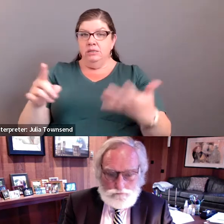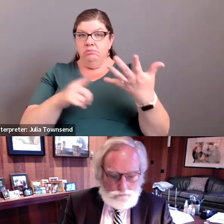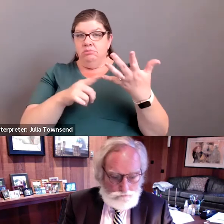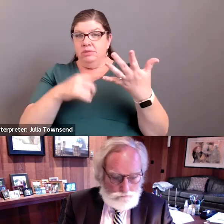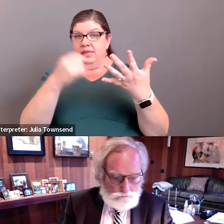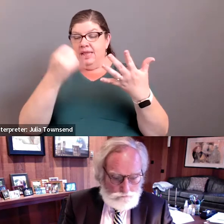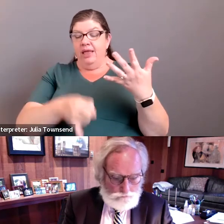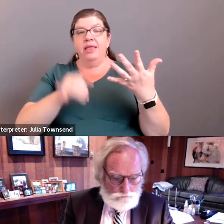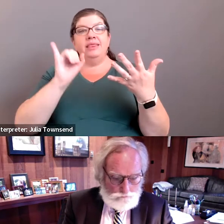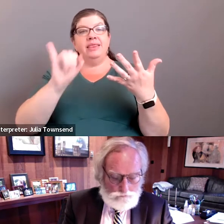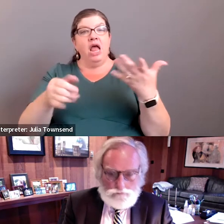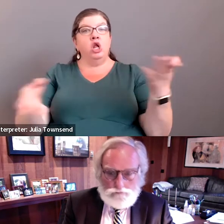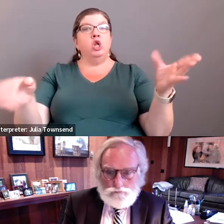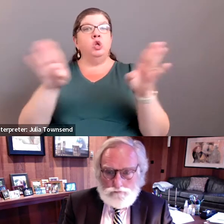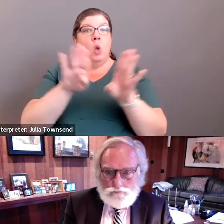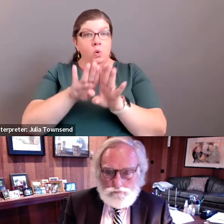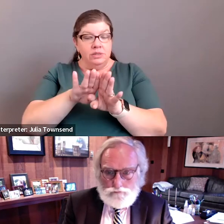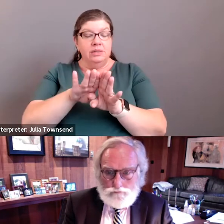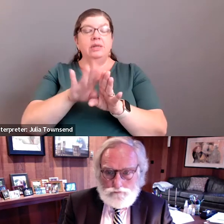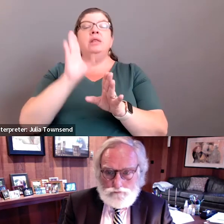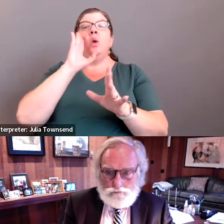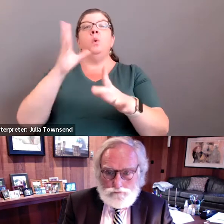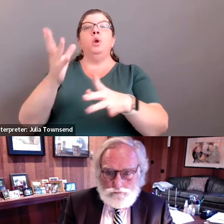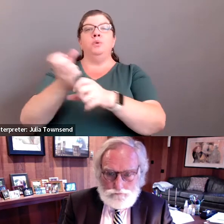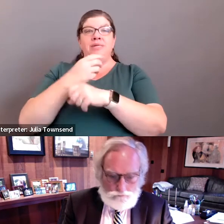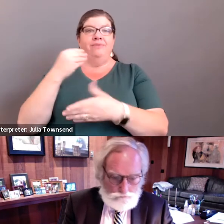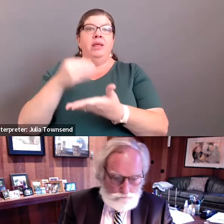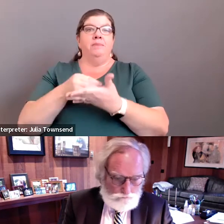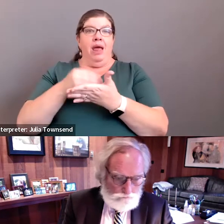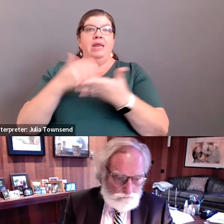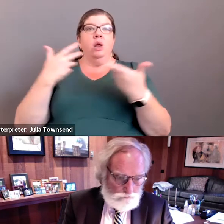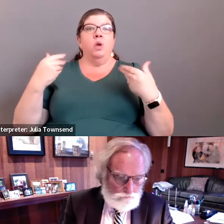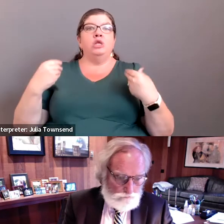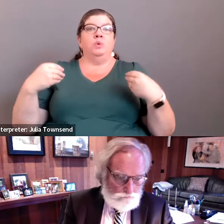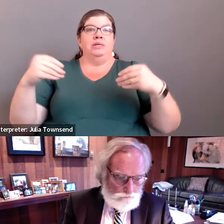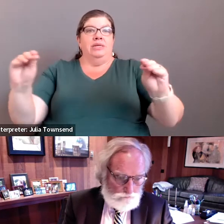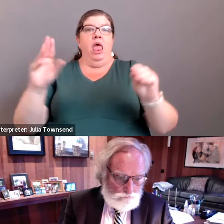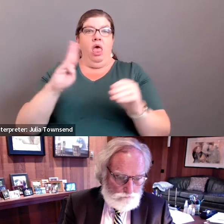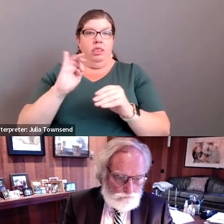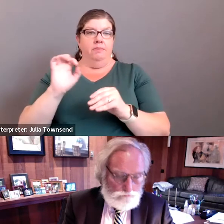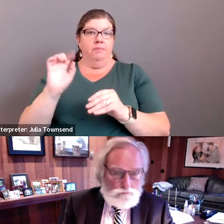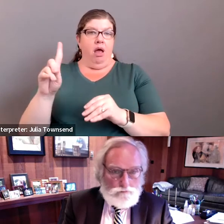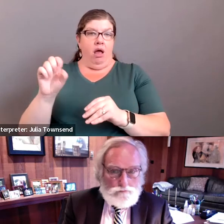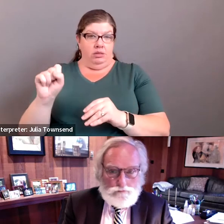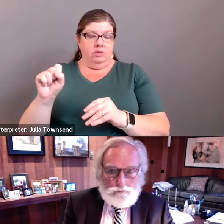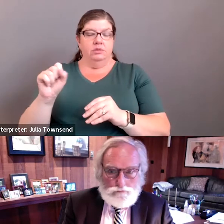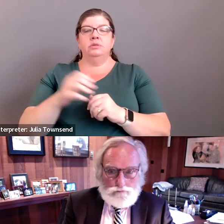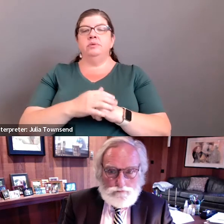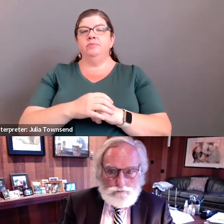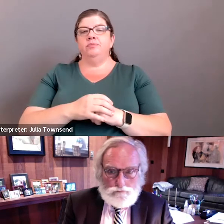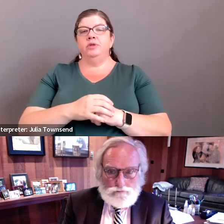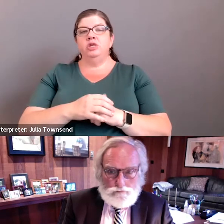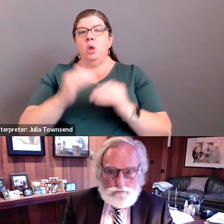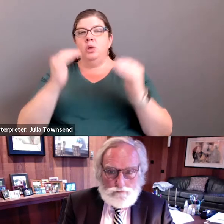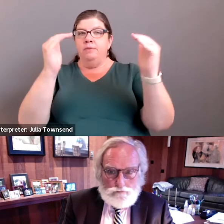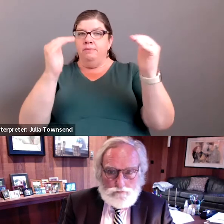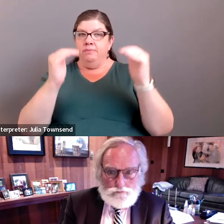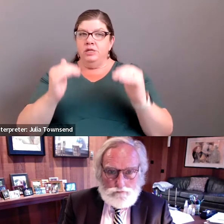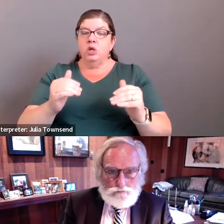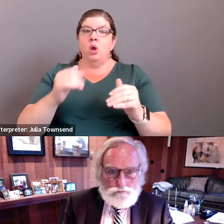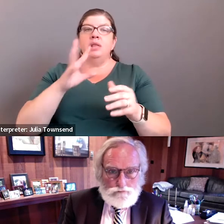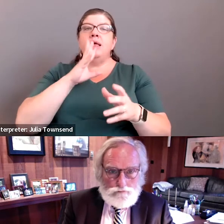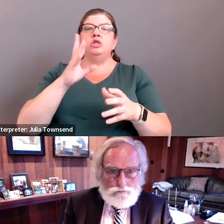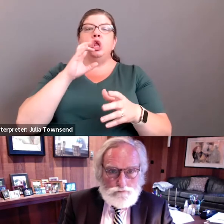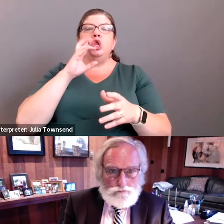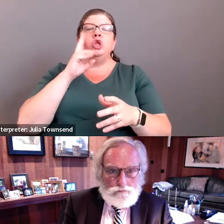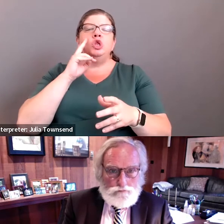of which time we would then receive the money once we sell those – the bonds. So let's take a look again of the bonds that we're